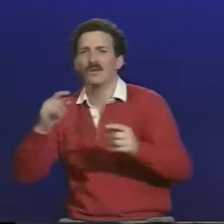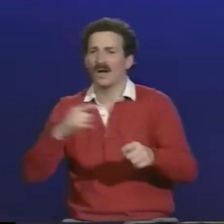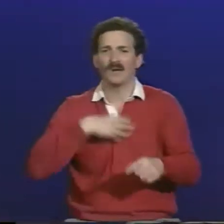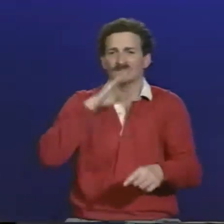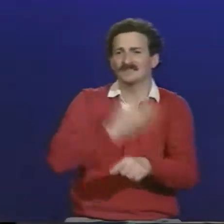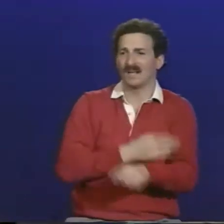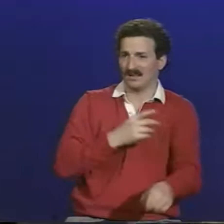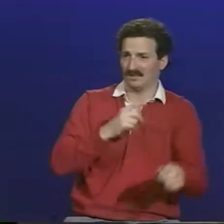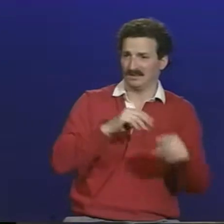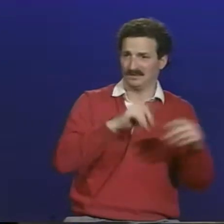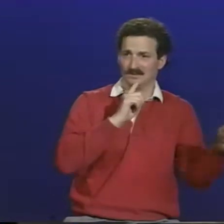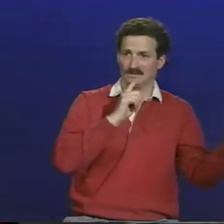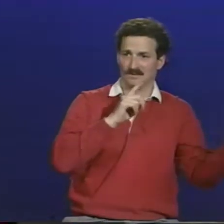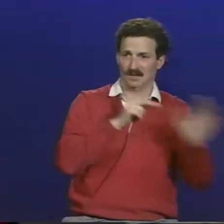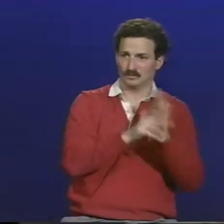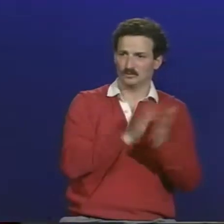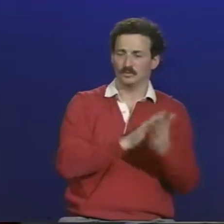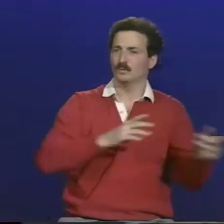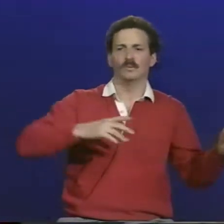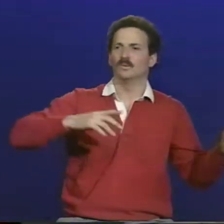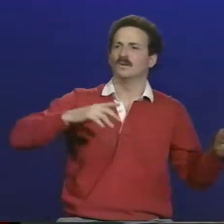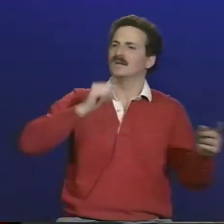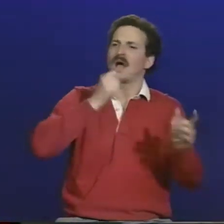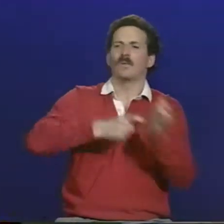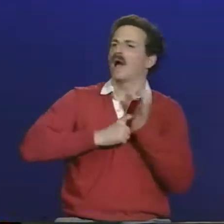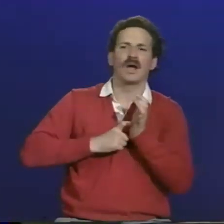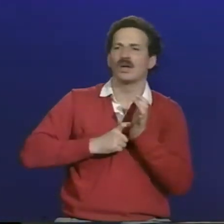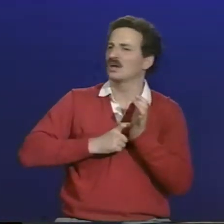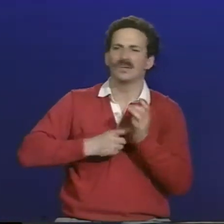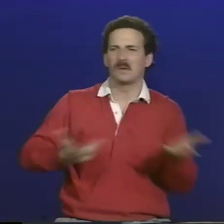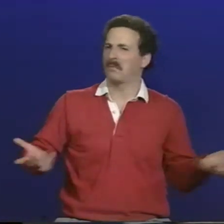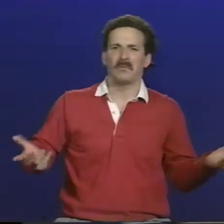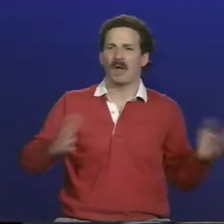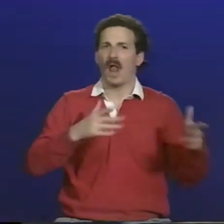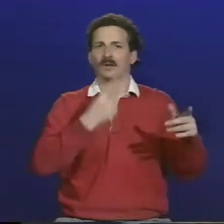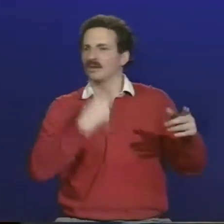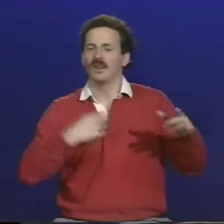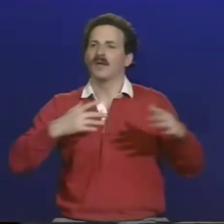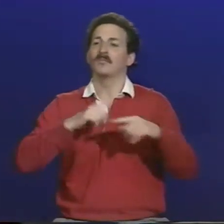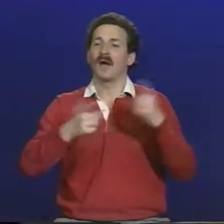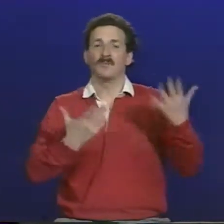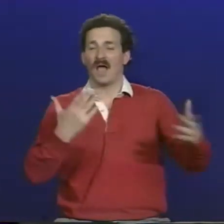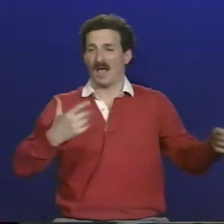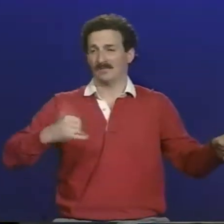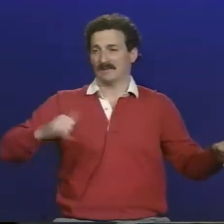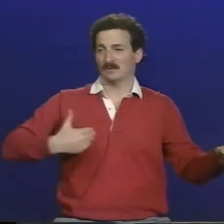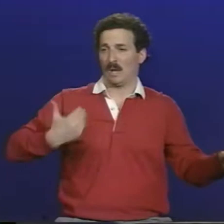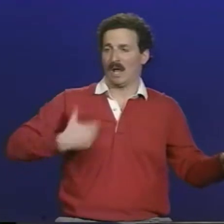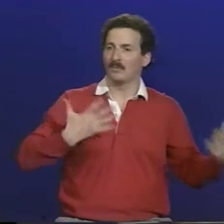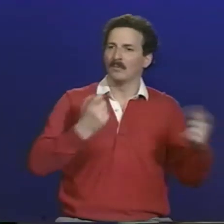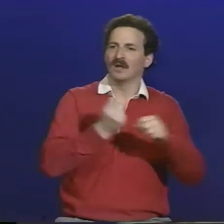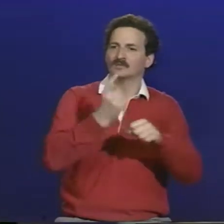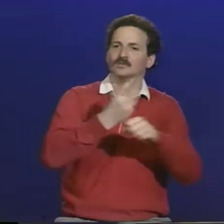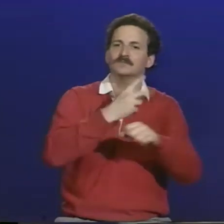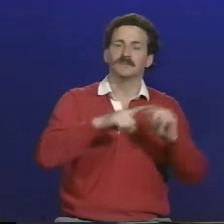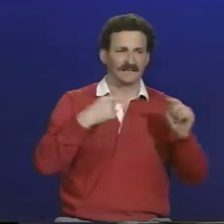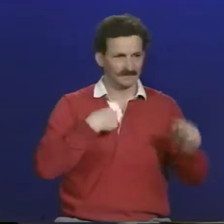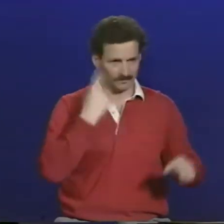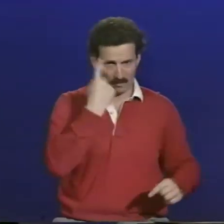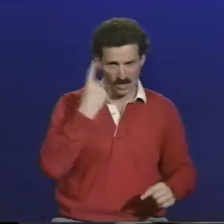imagine. That's a required assignment for them. But at the Kendall School, there's no such requirement. At least I haven't heard about it. I